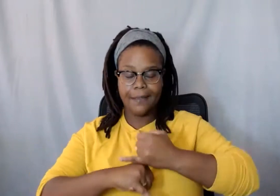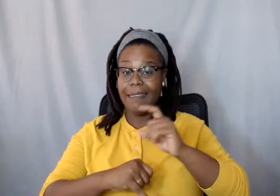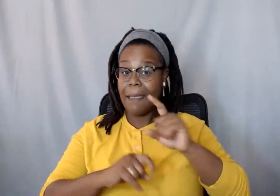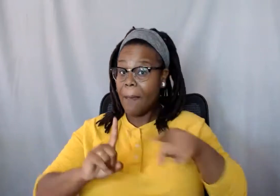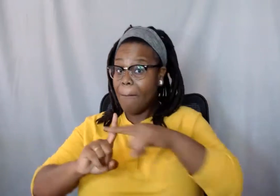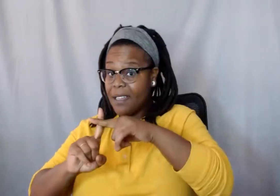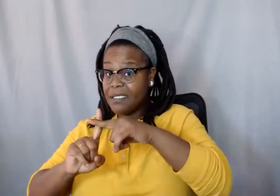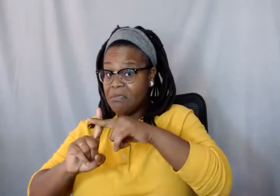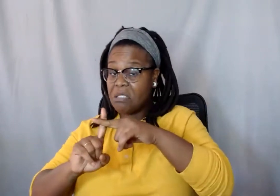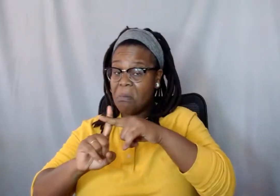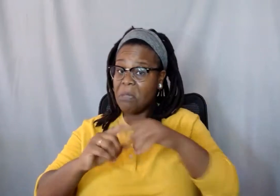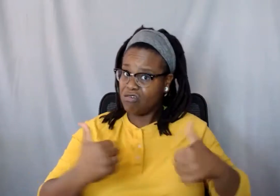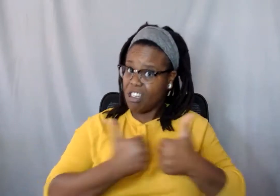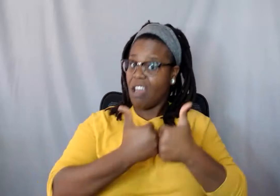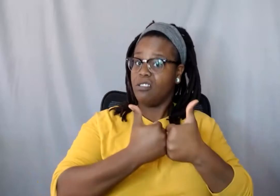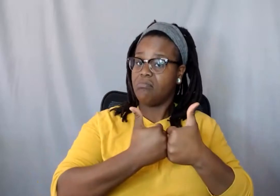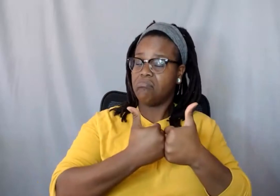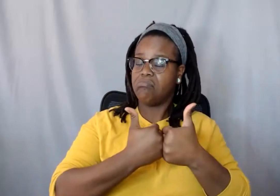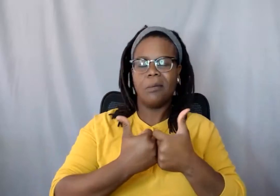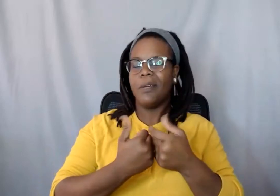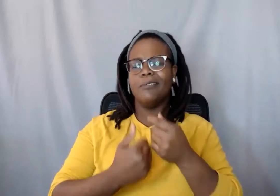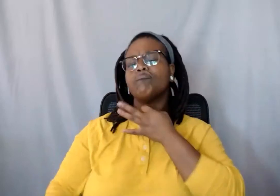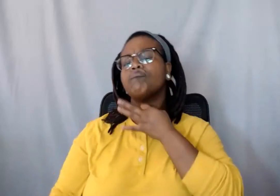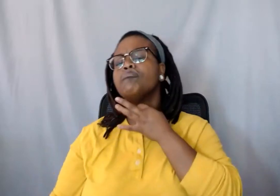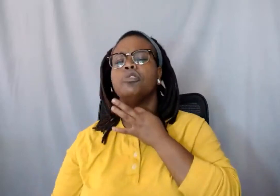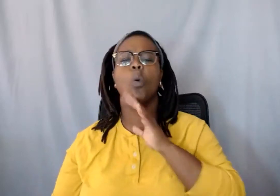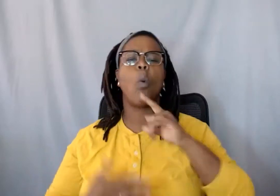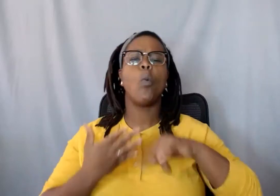challenging, but just curious on what that experience has been like.